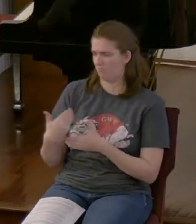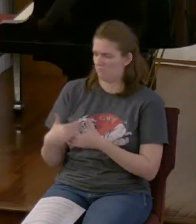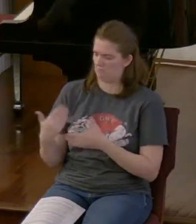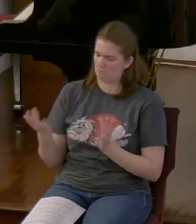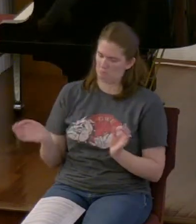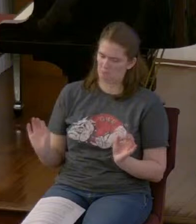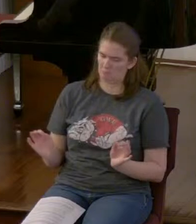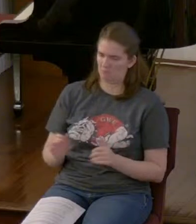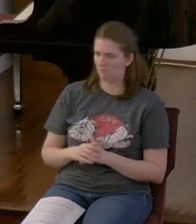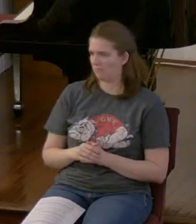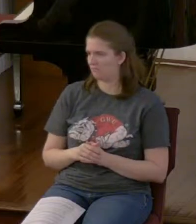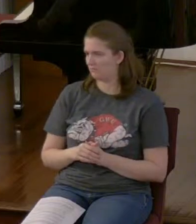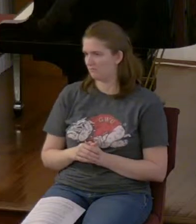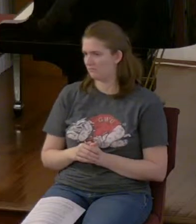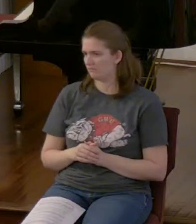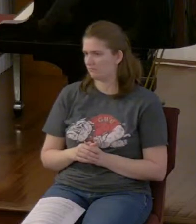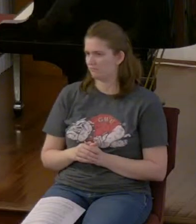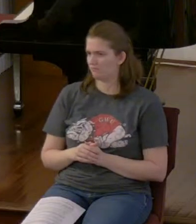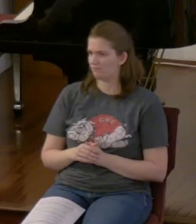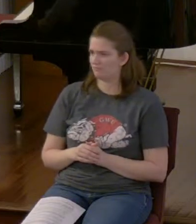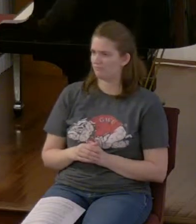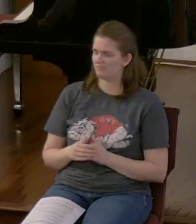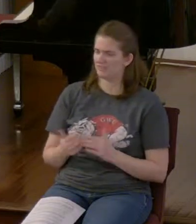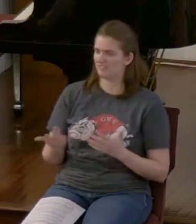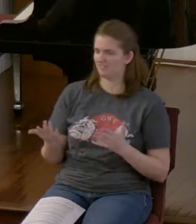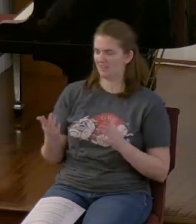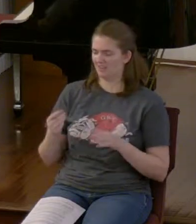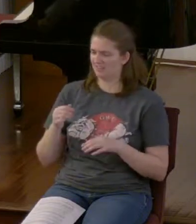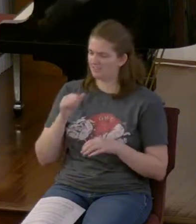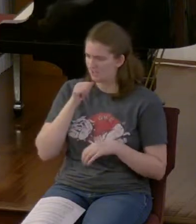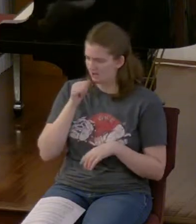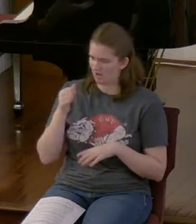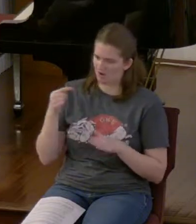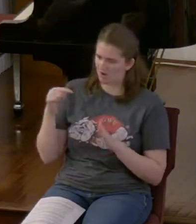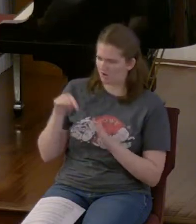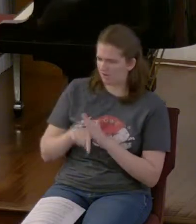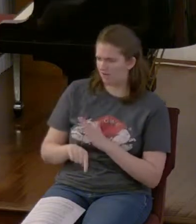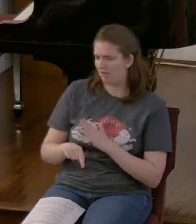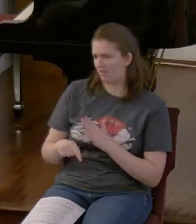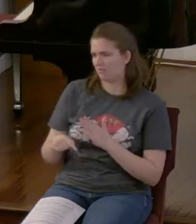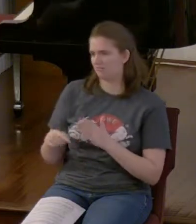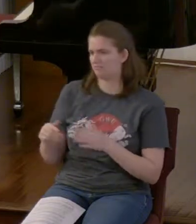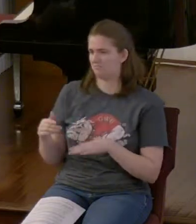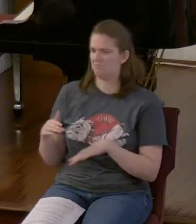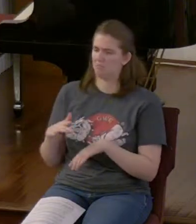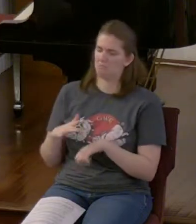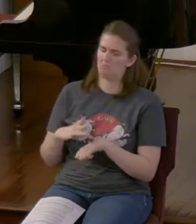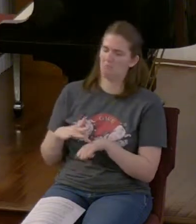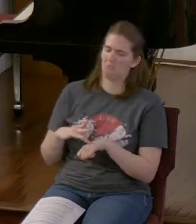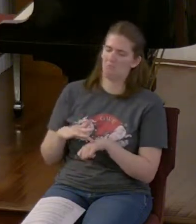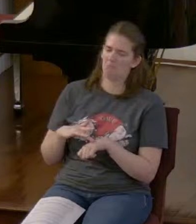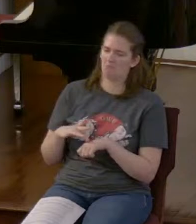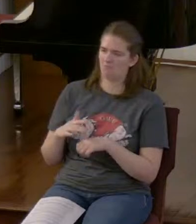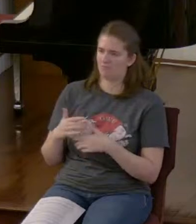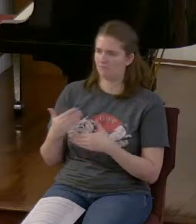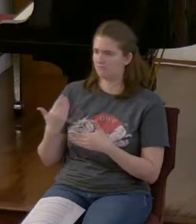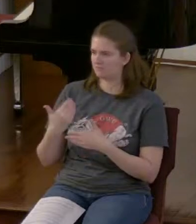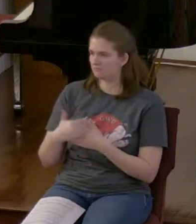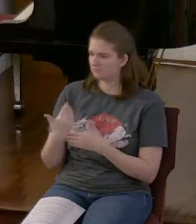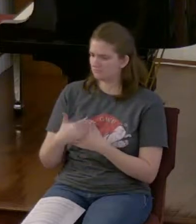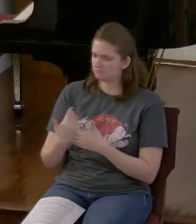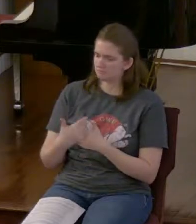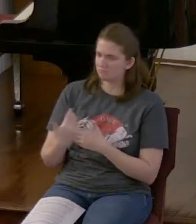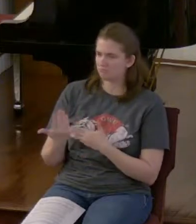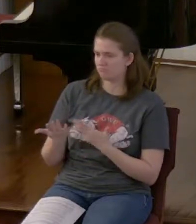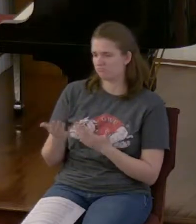But it's a superficial bother. And when I say superficial I don't mean that it's not really a bother.